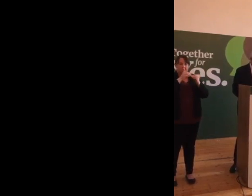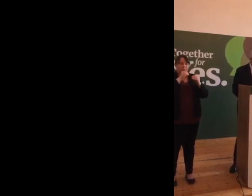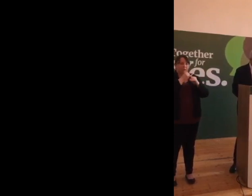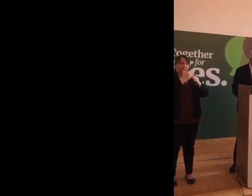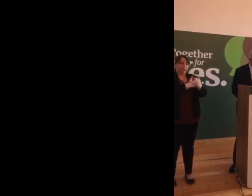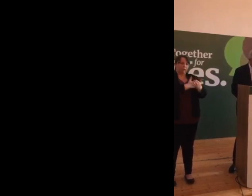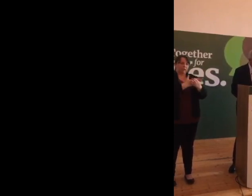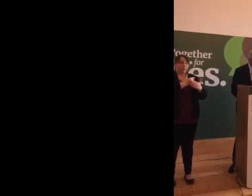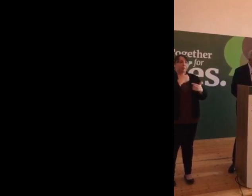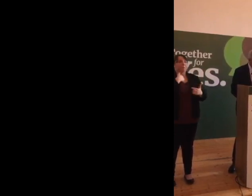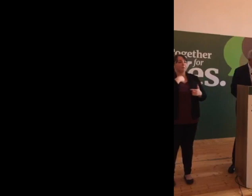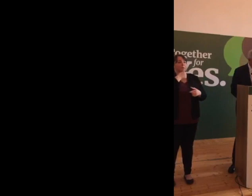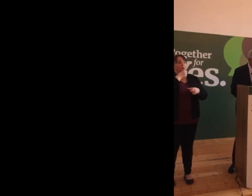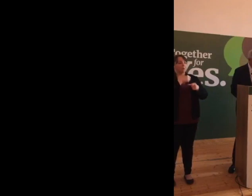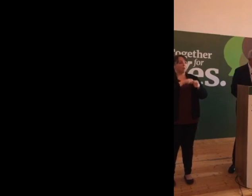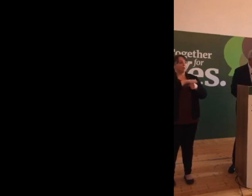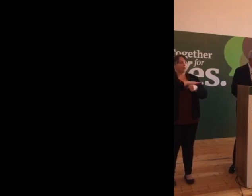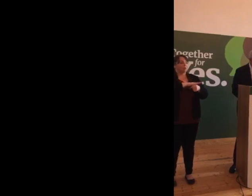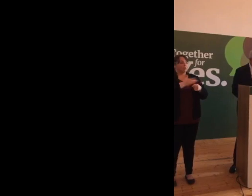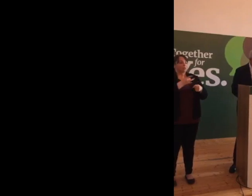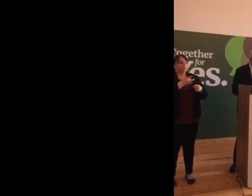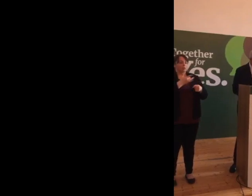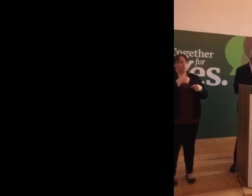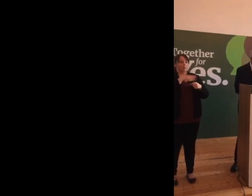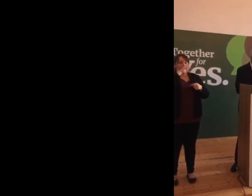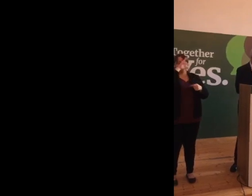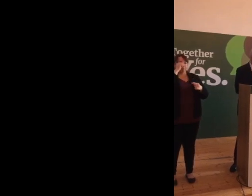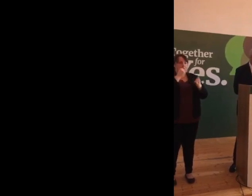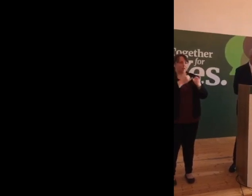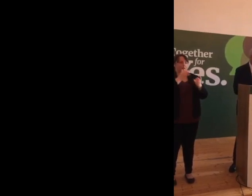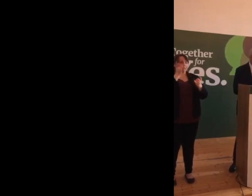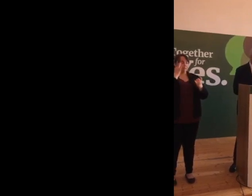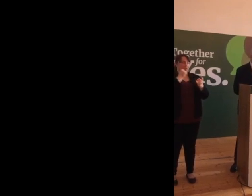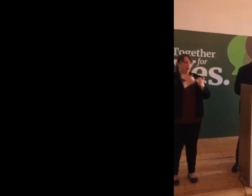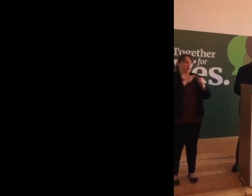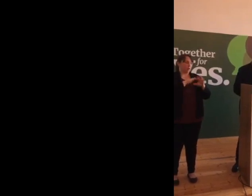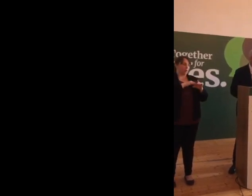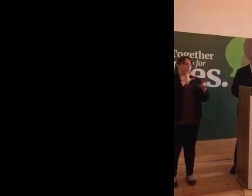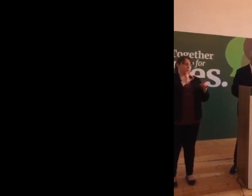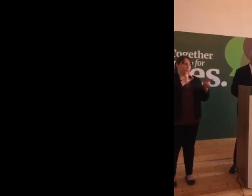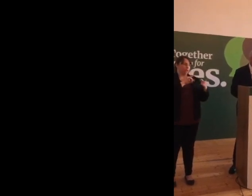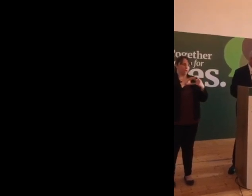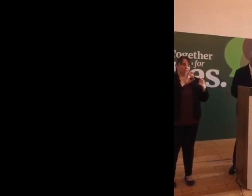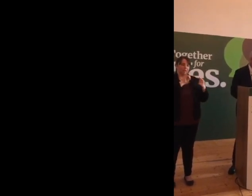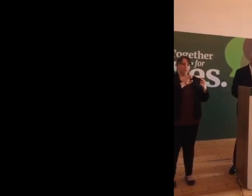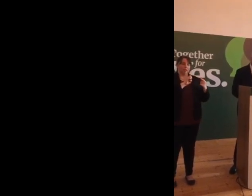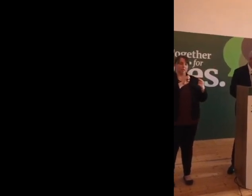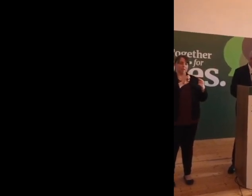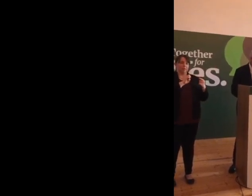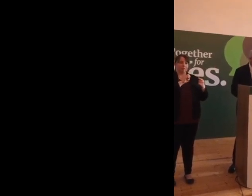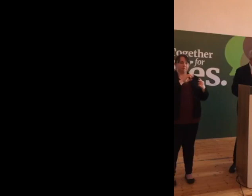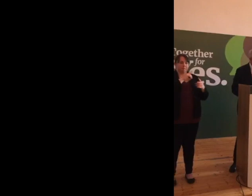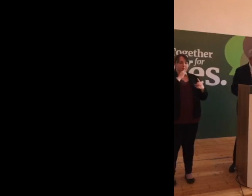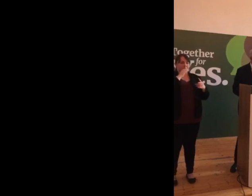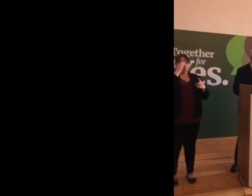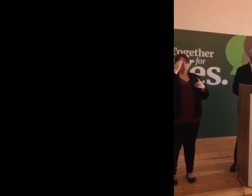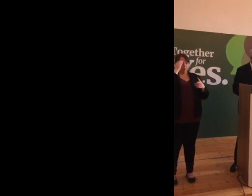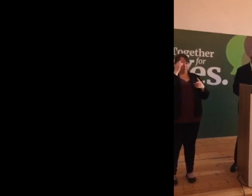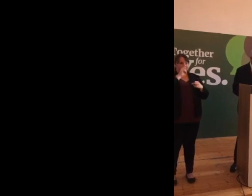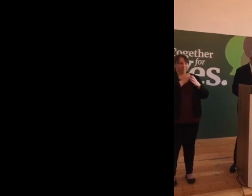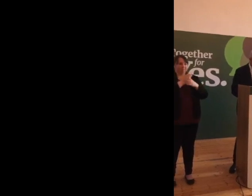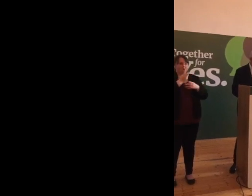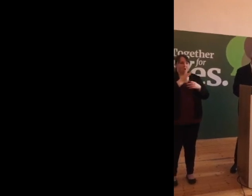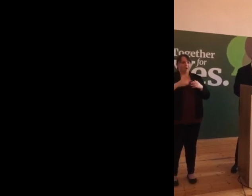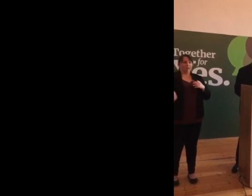The cases I am talking about are cases where a shadow of the brain, as with Gerry and Gay and Adam Cafferty, or the kidneys just